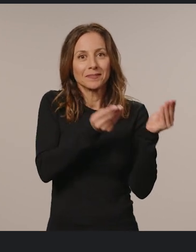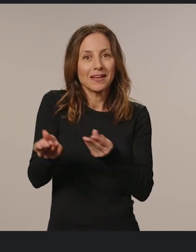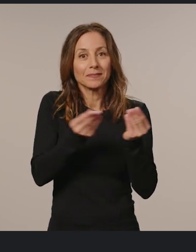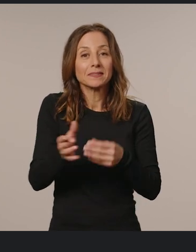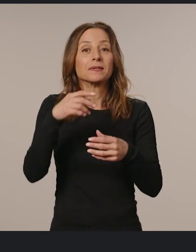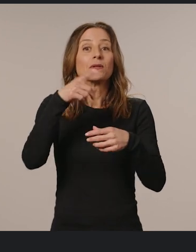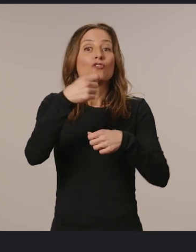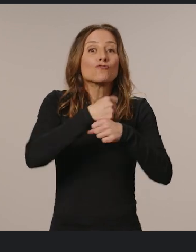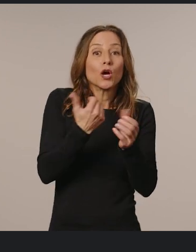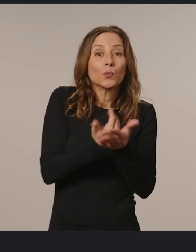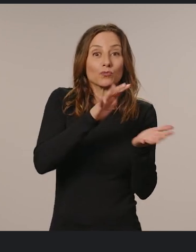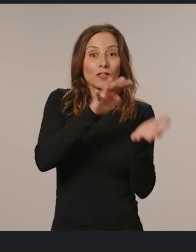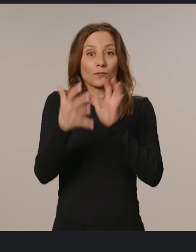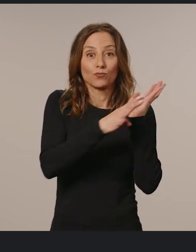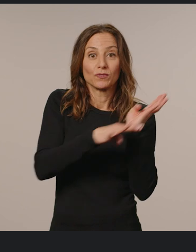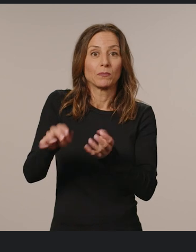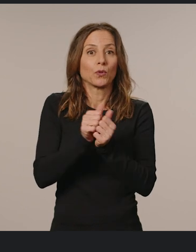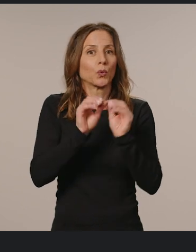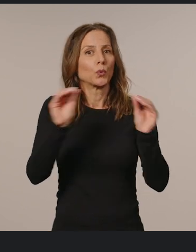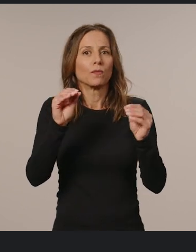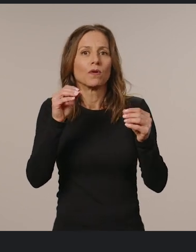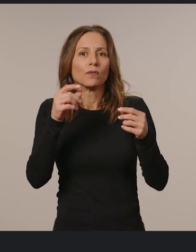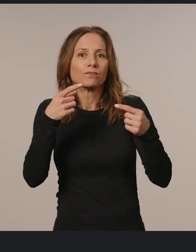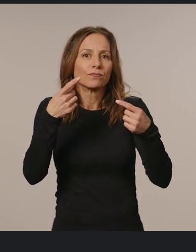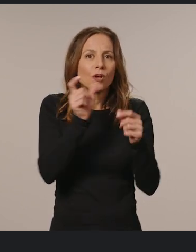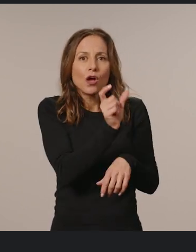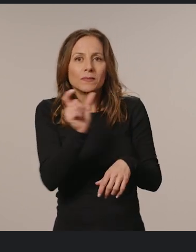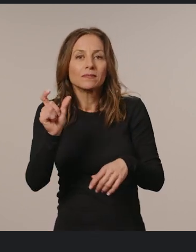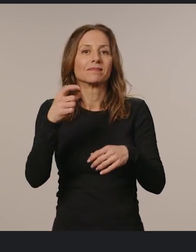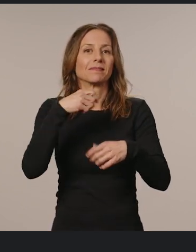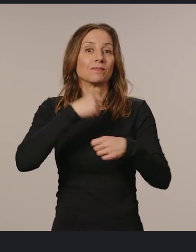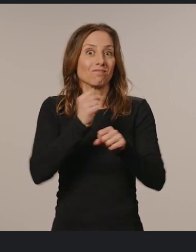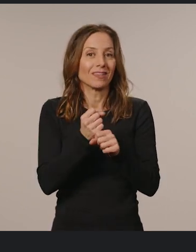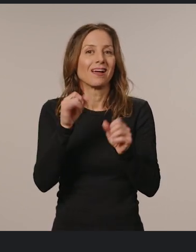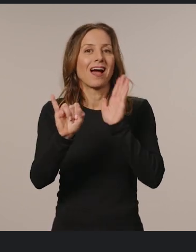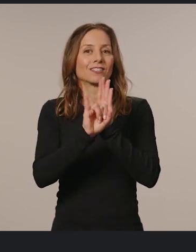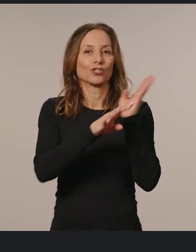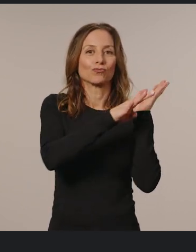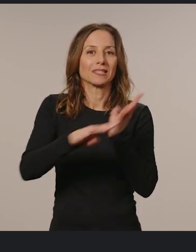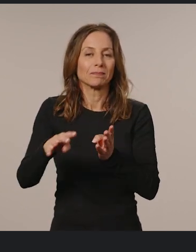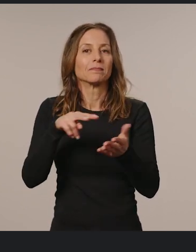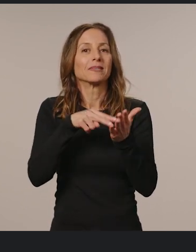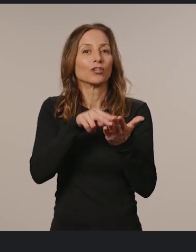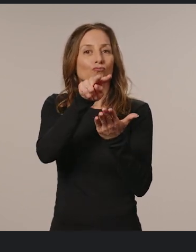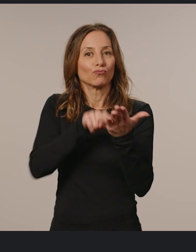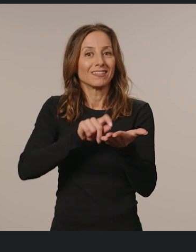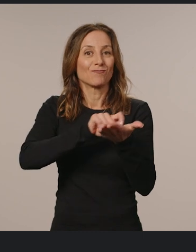When you create a new transform stream with no arguments, it creates an identity stream, which is a readable-writable pair that